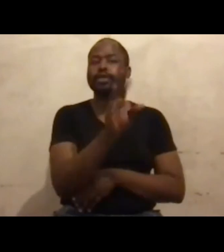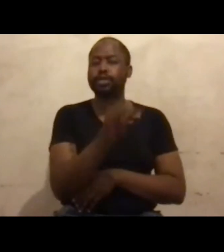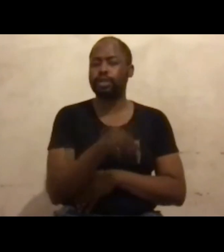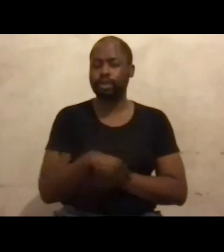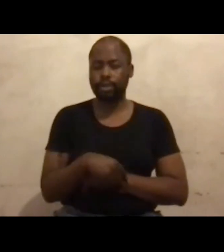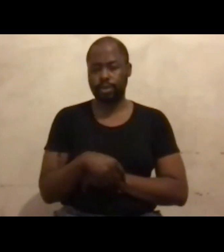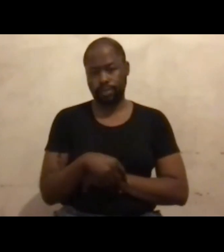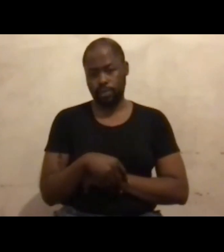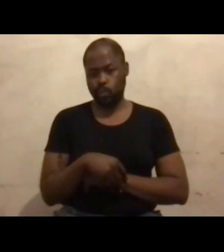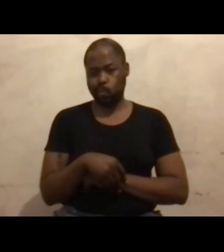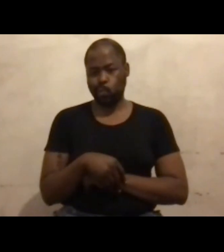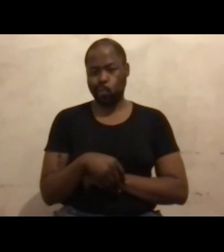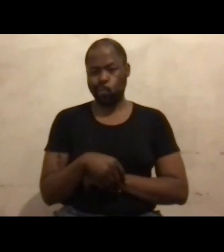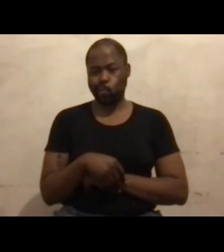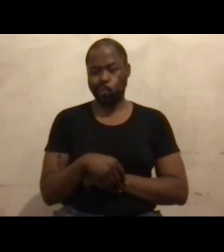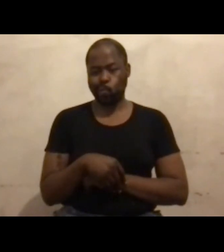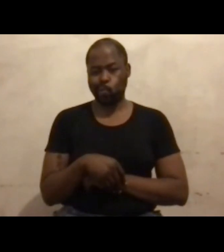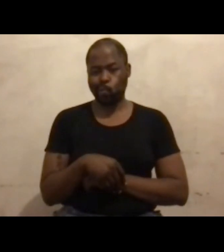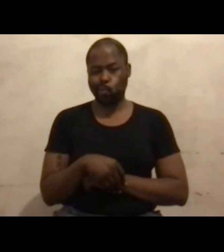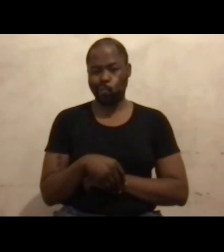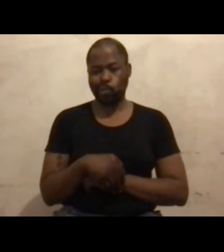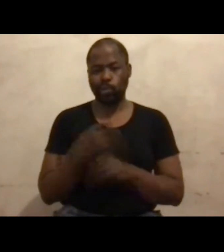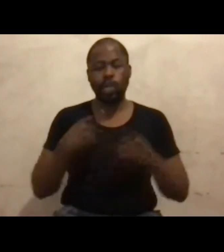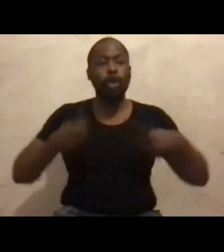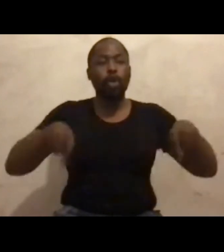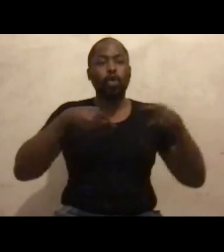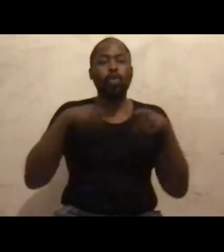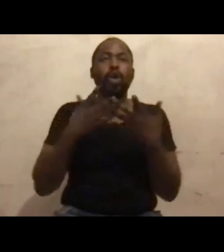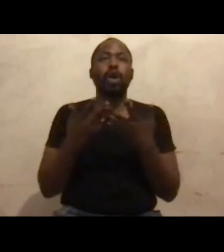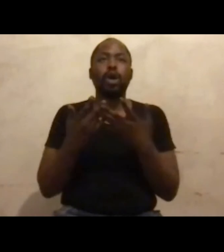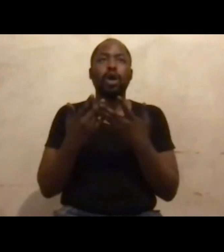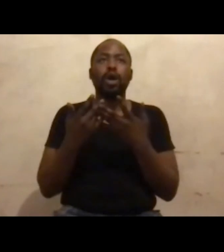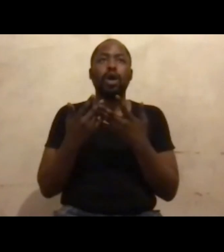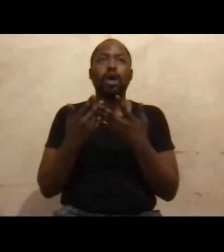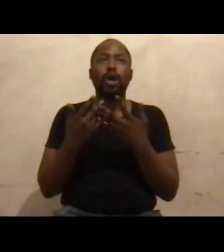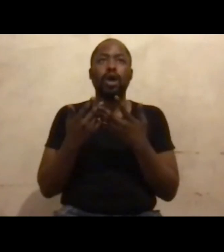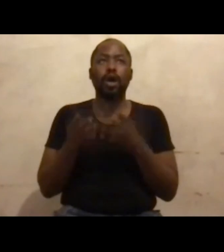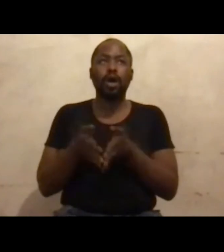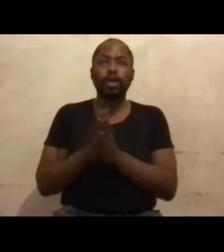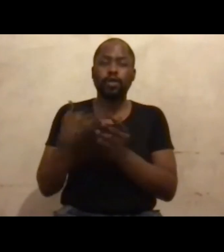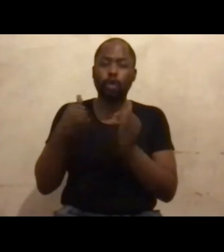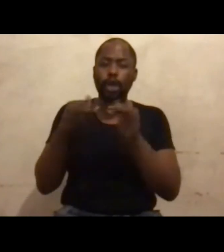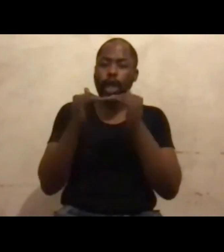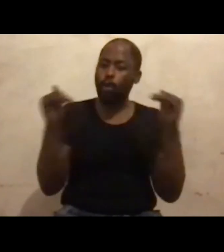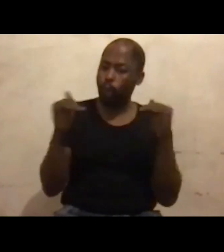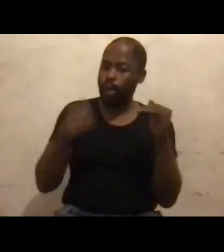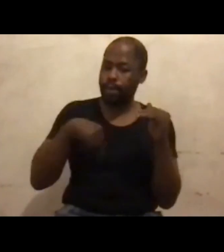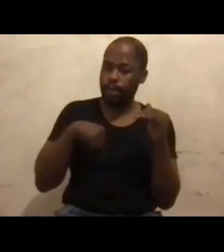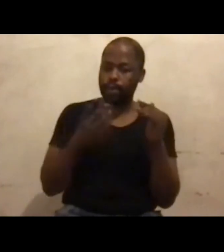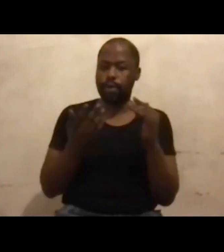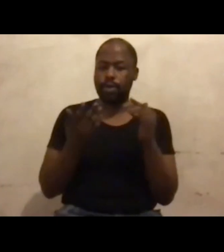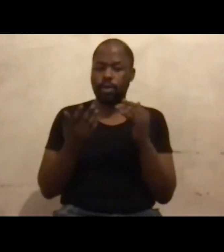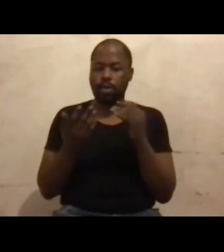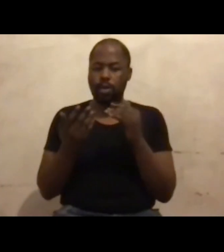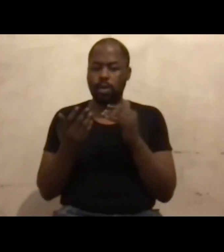It's not a begging bowl. We are demanding justice. We are demanding our equality. We are demanding our